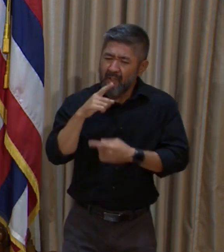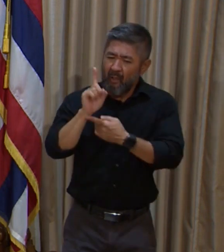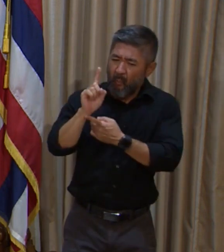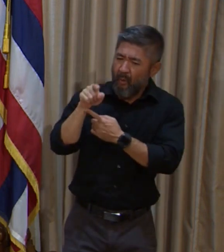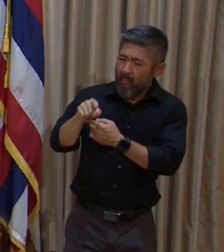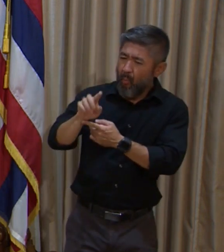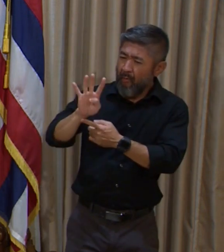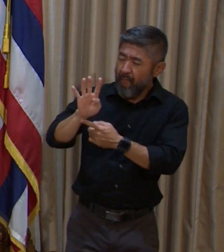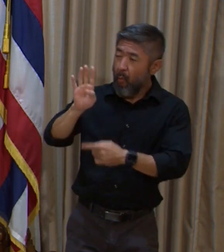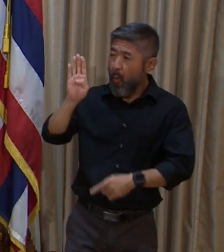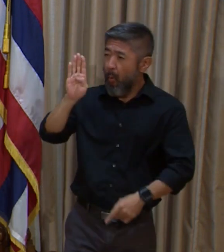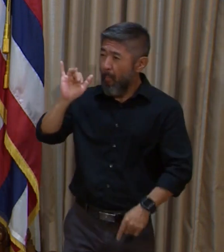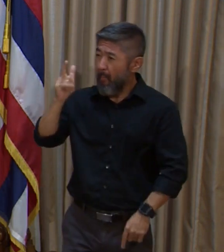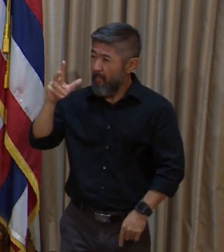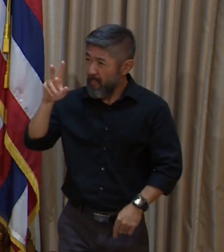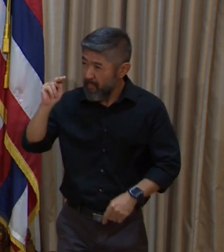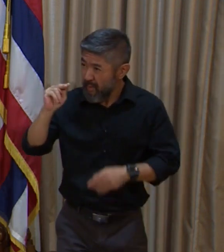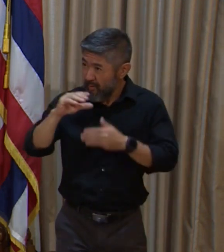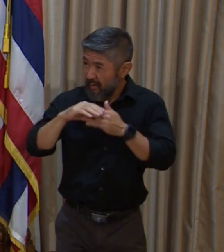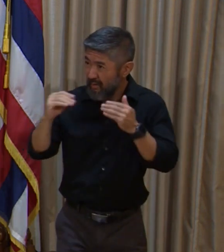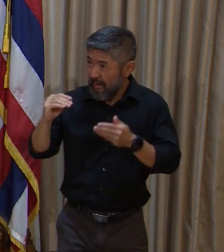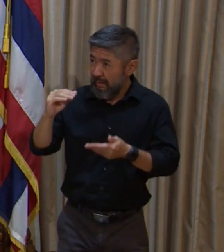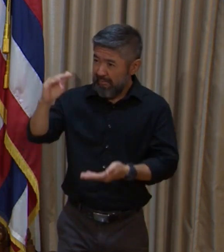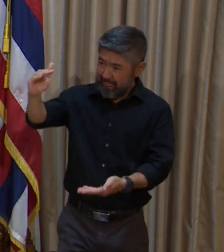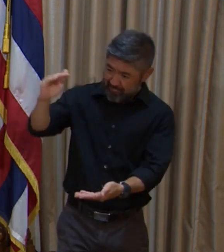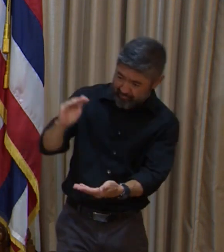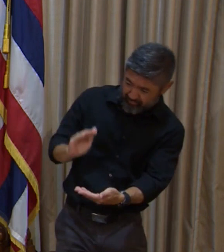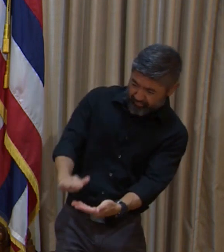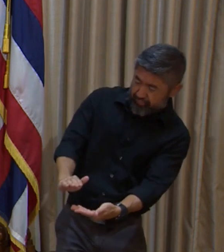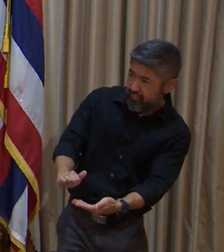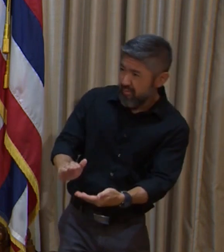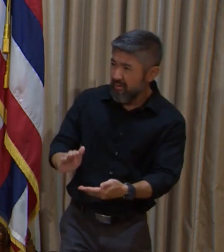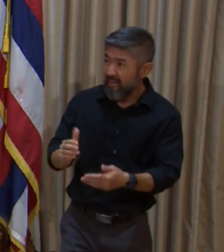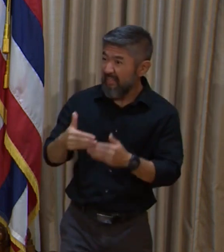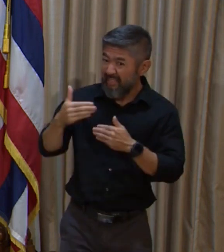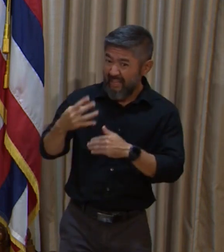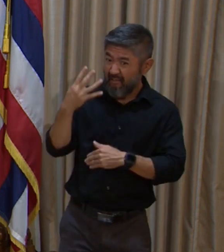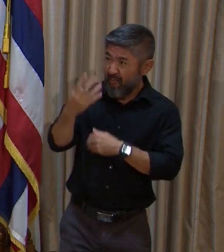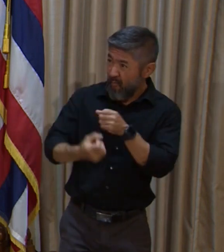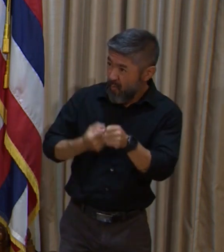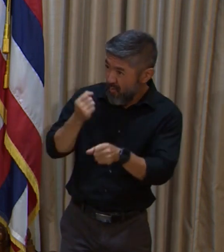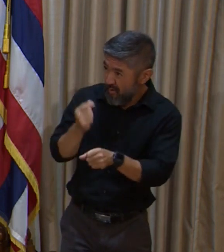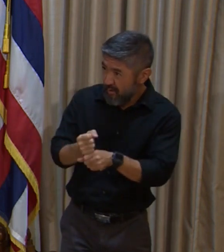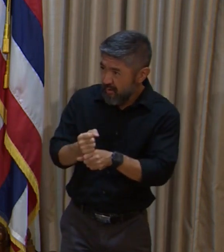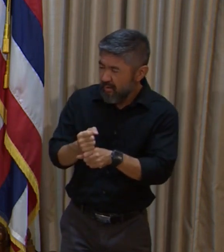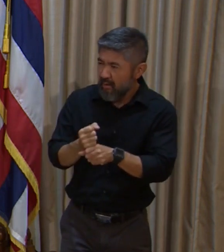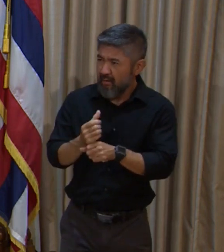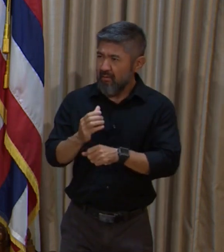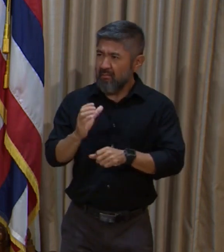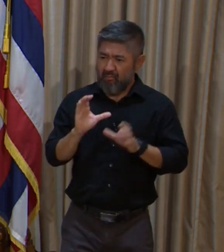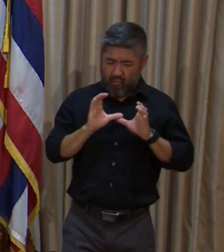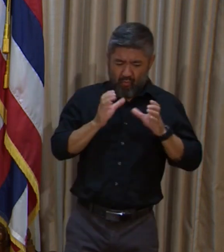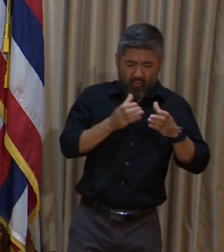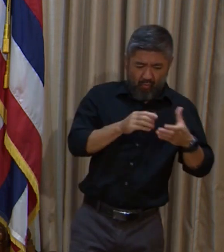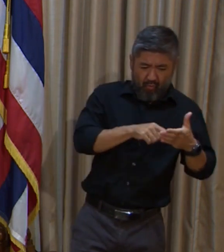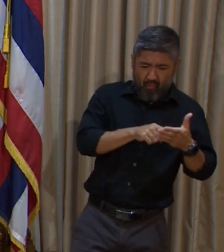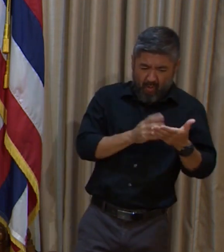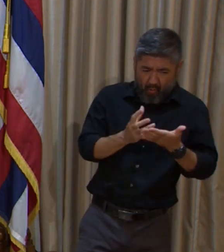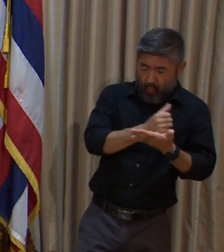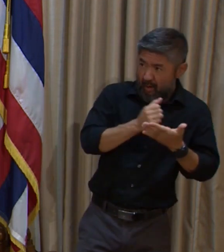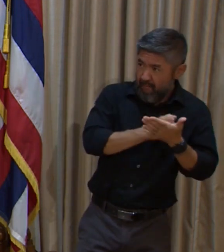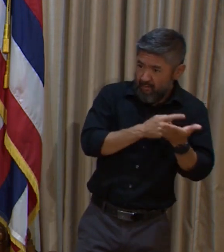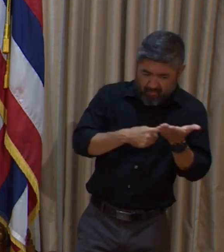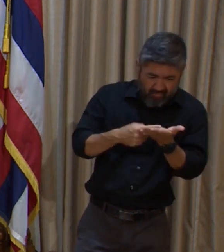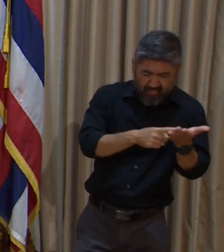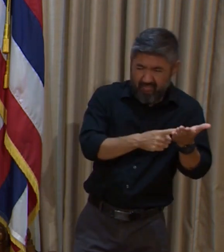billion shortfall per year for the next, I think you said four years. Yeah. The Council on Revenues isn't projecting, as far as I can